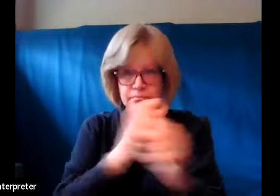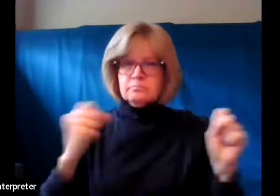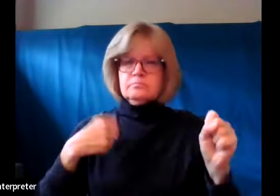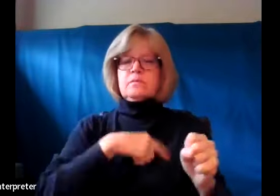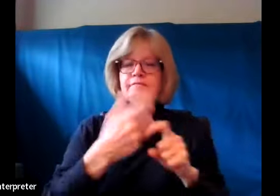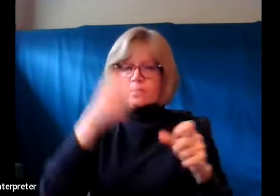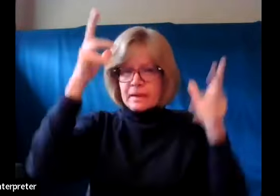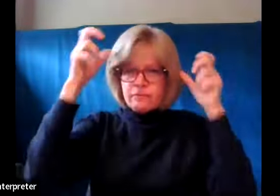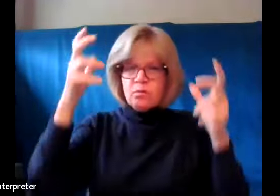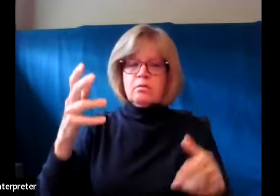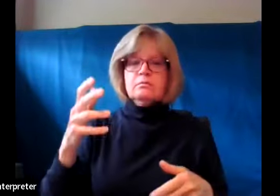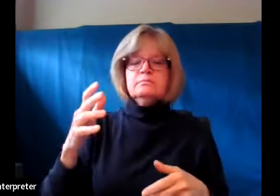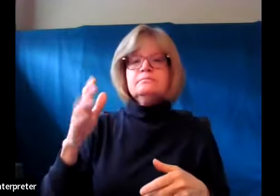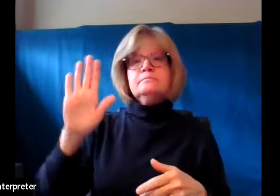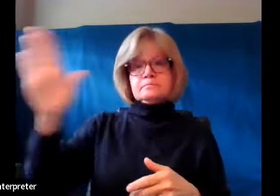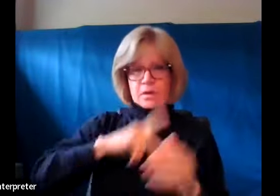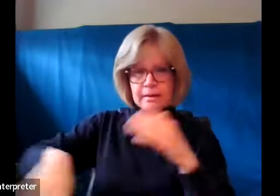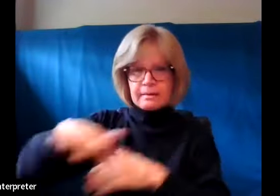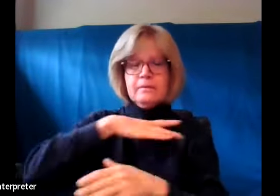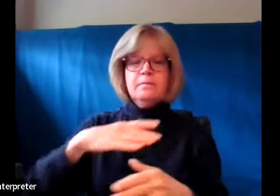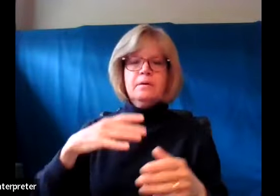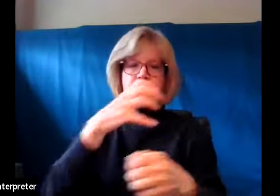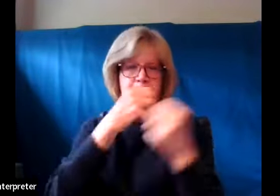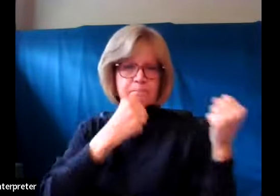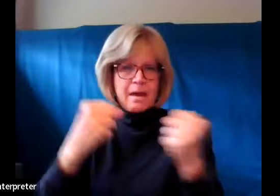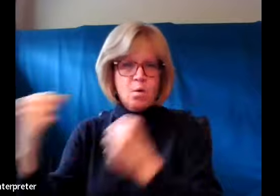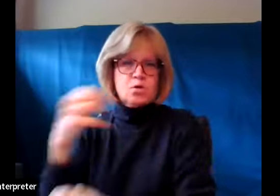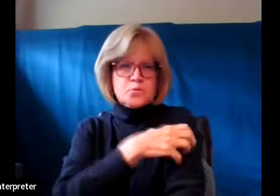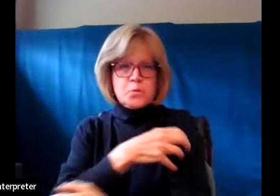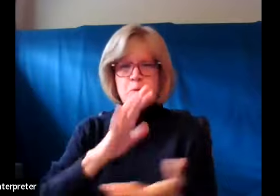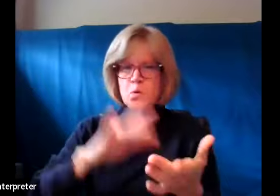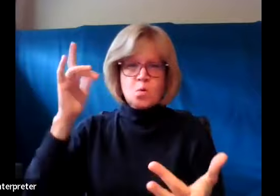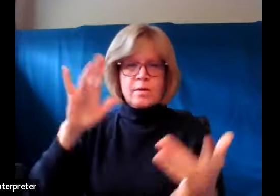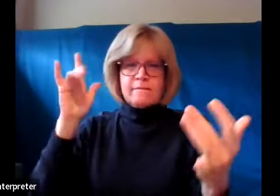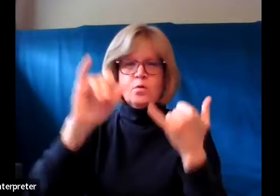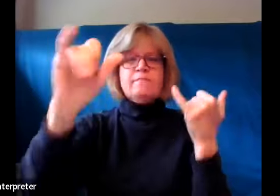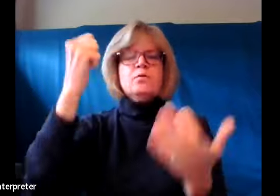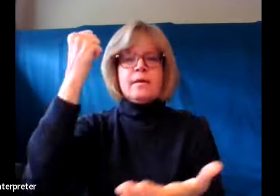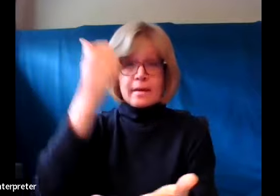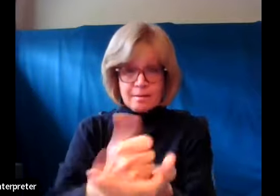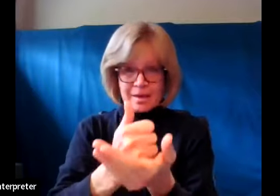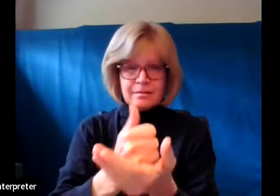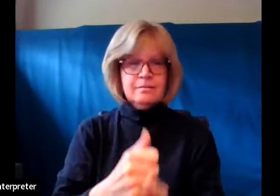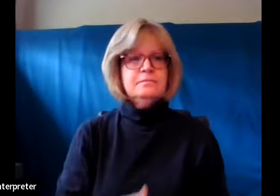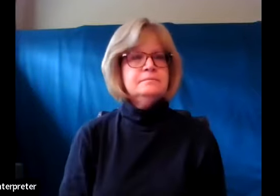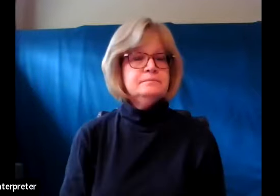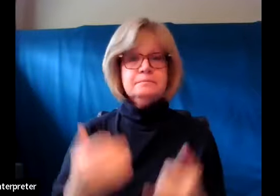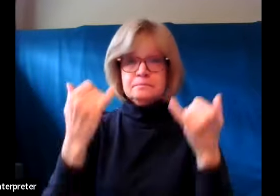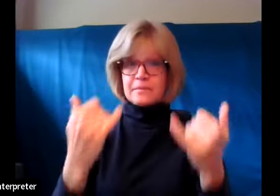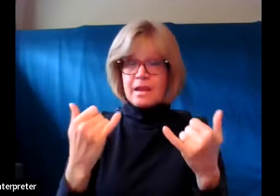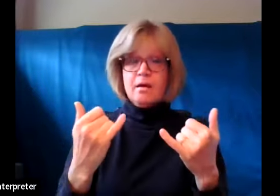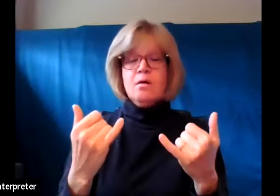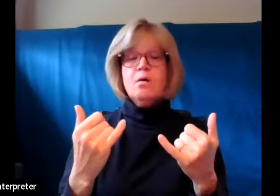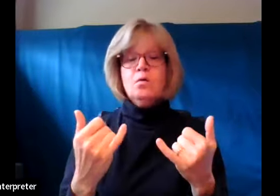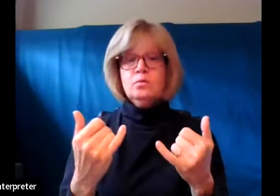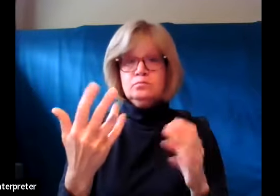for thine is the kingdom and the power and the glory forever amen and now i